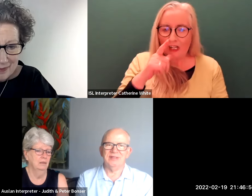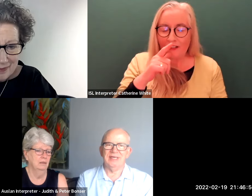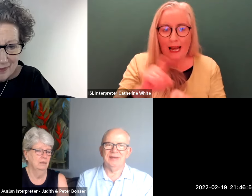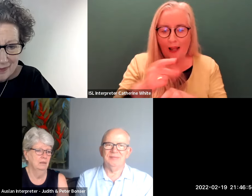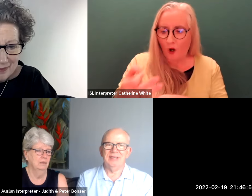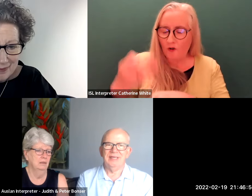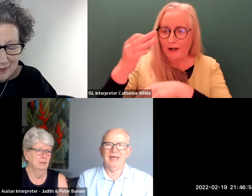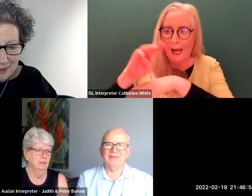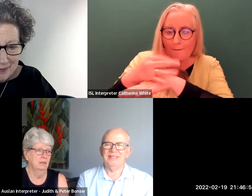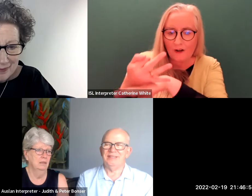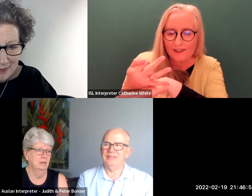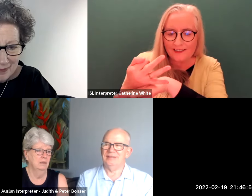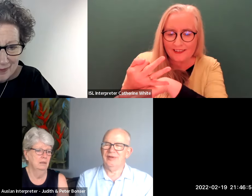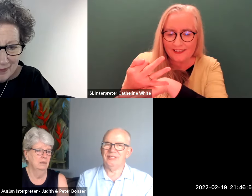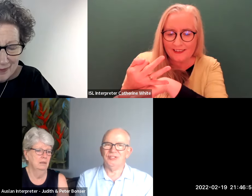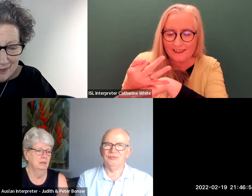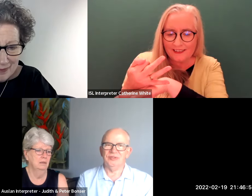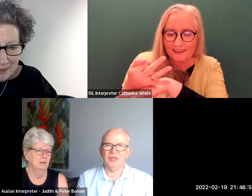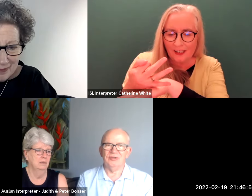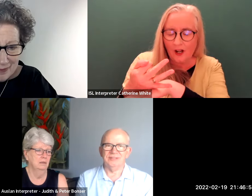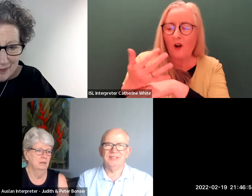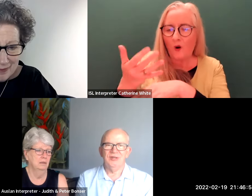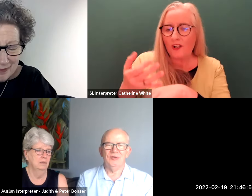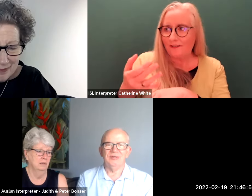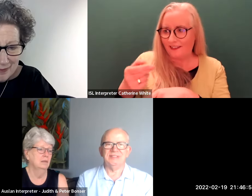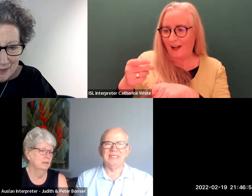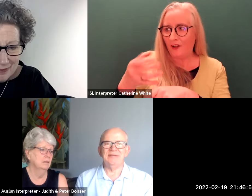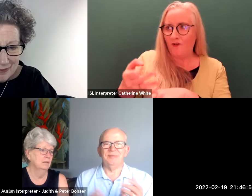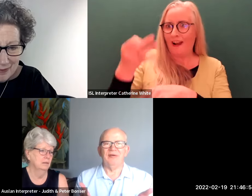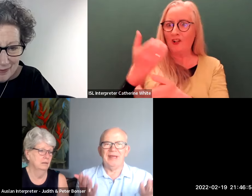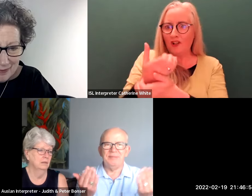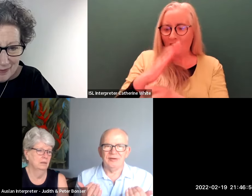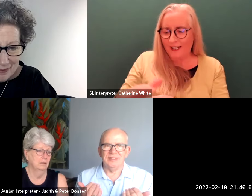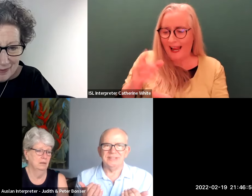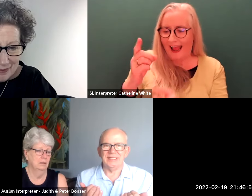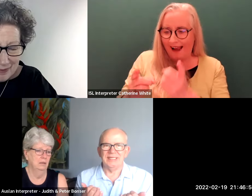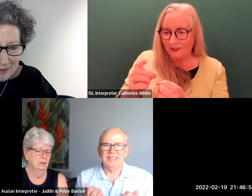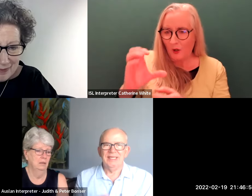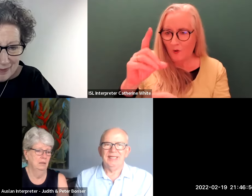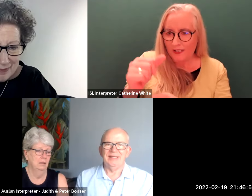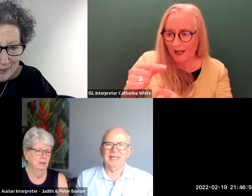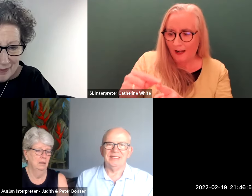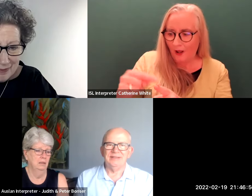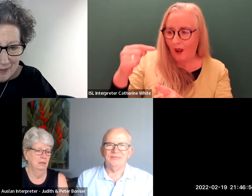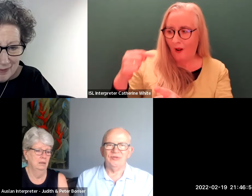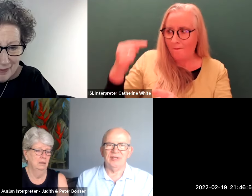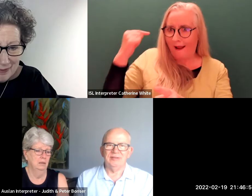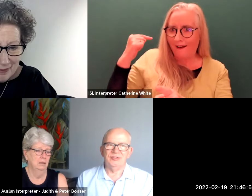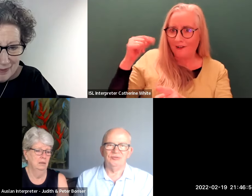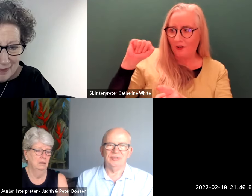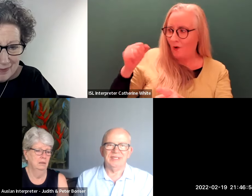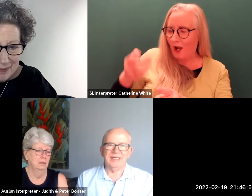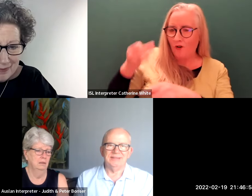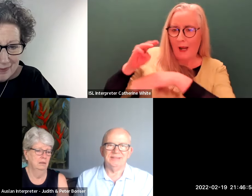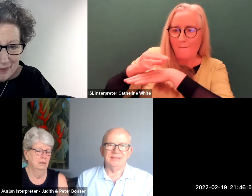um i think the the grandchildren or the coders see from their grandparents that they view their